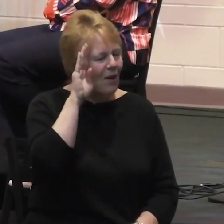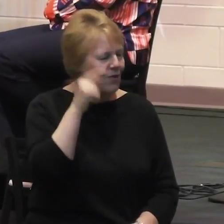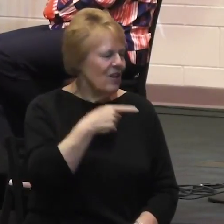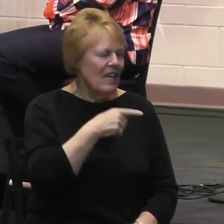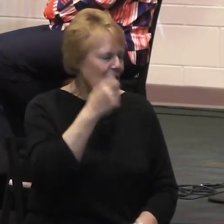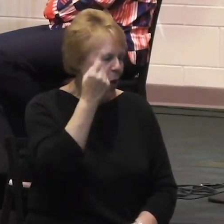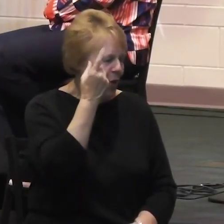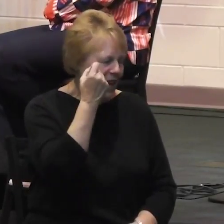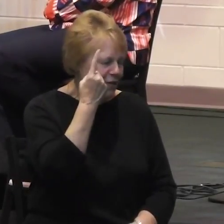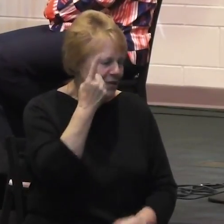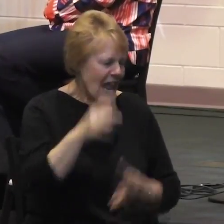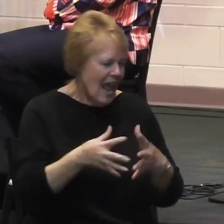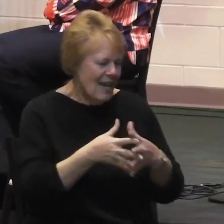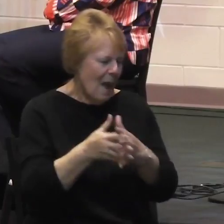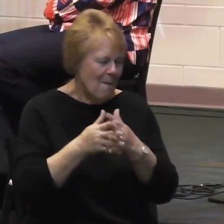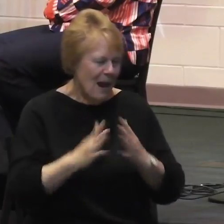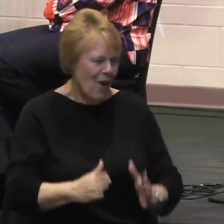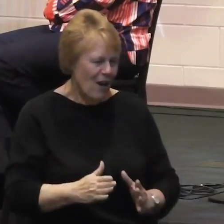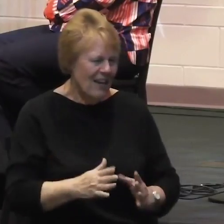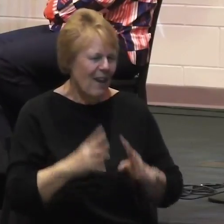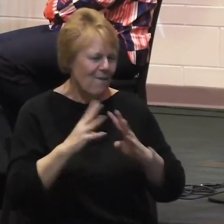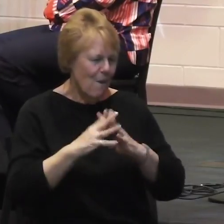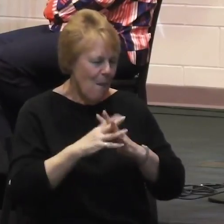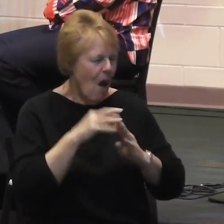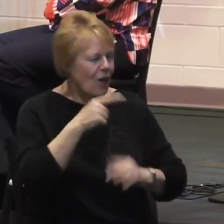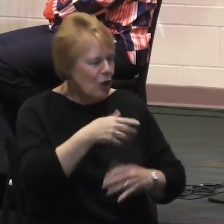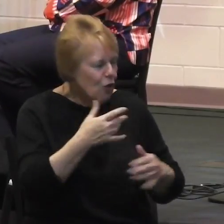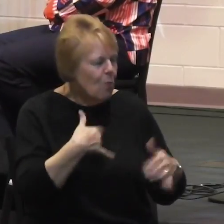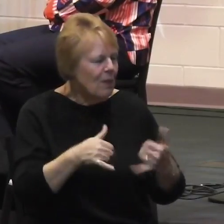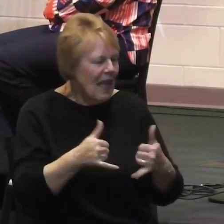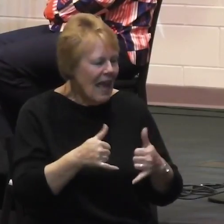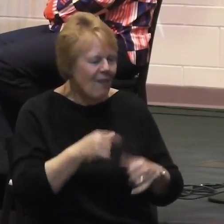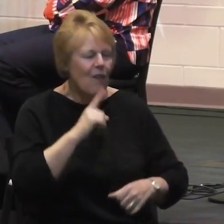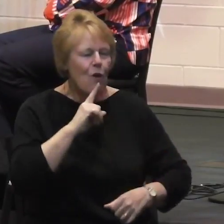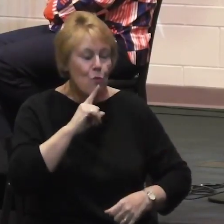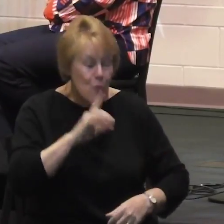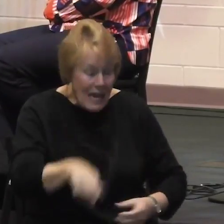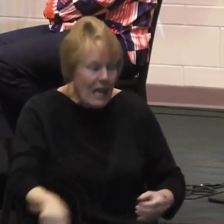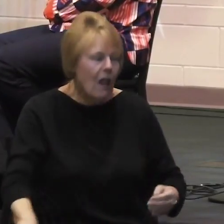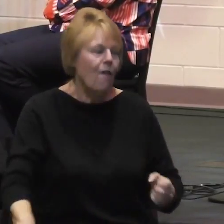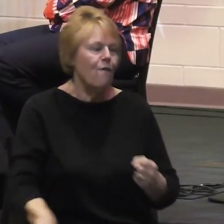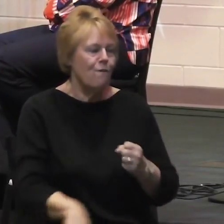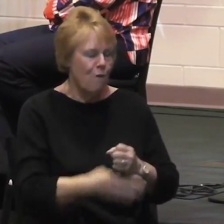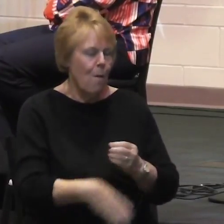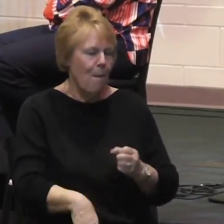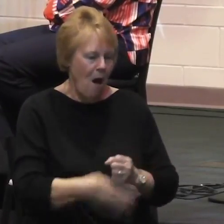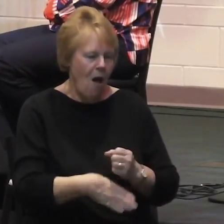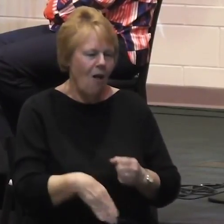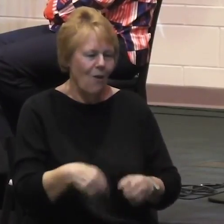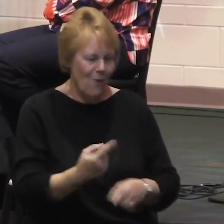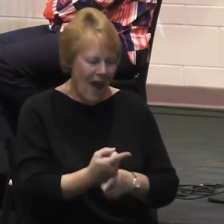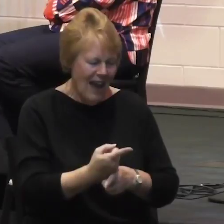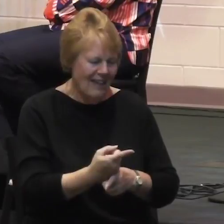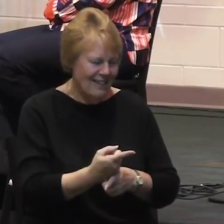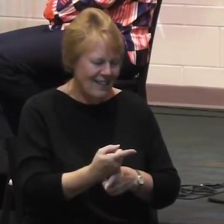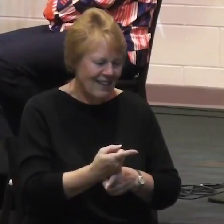American football. You played the real football, right? We'll use your feet called soccer. Yes, yes.